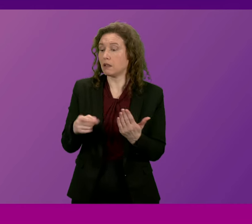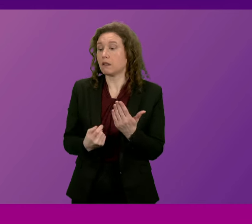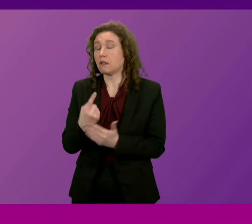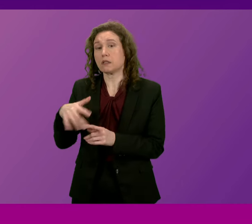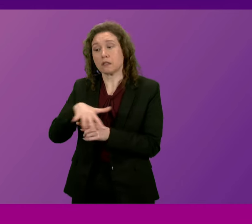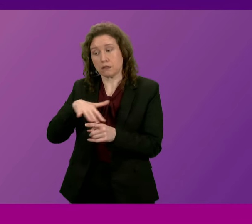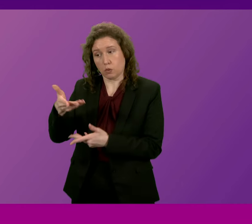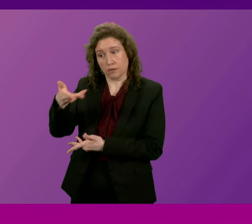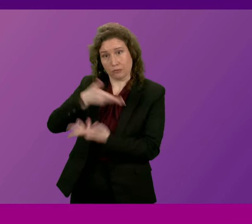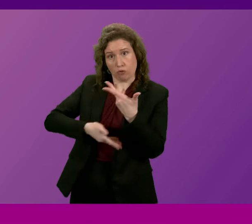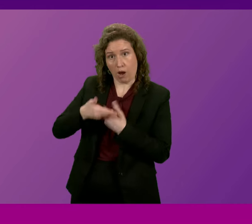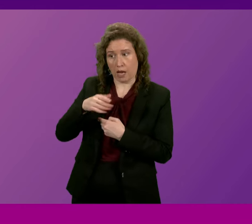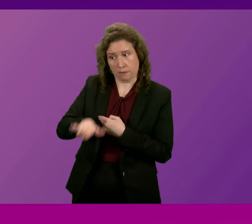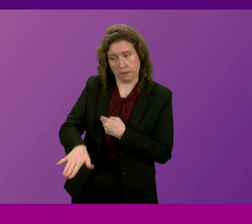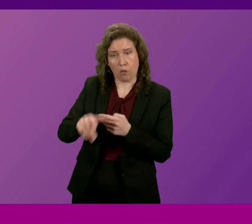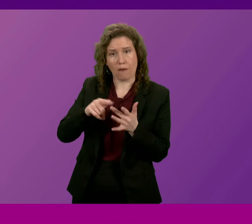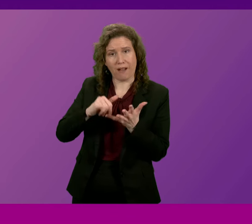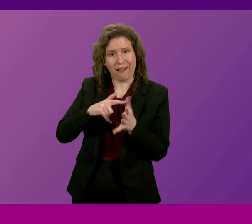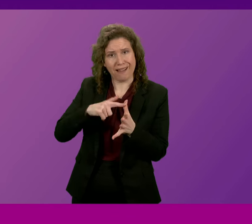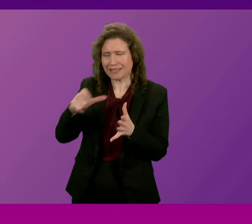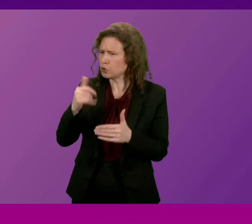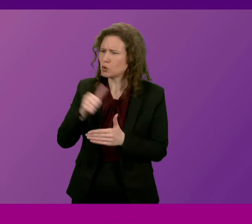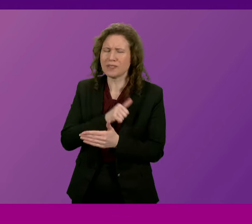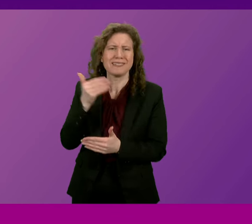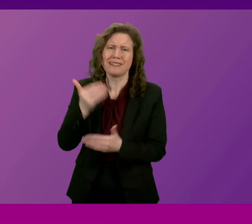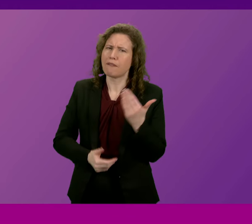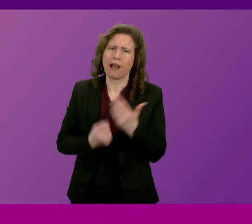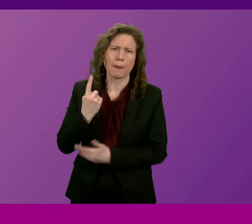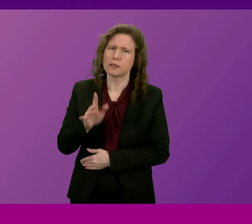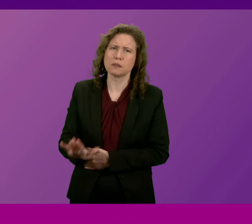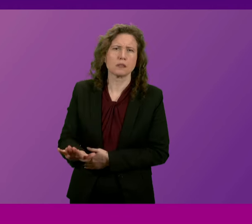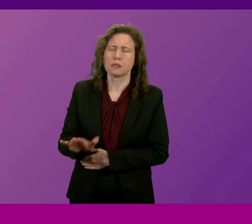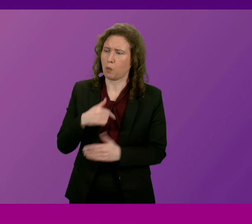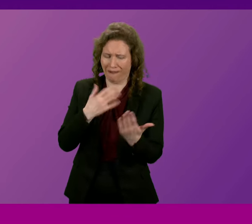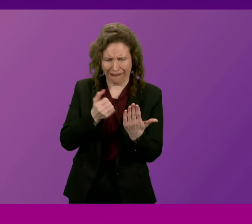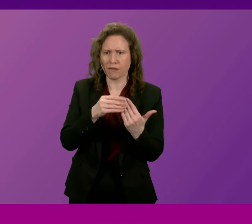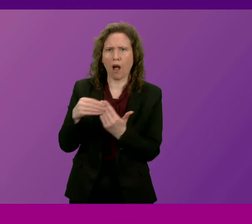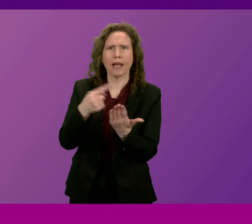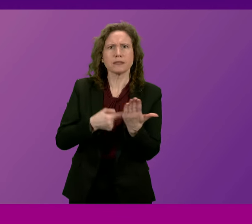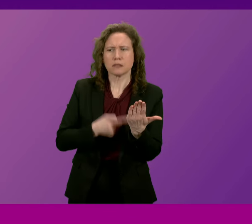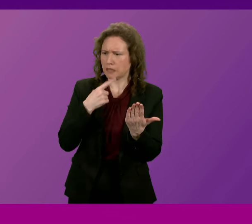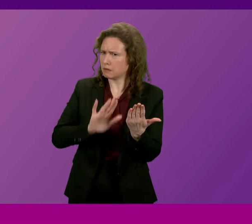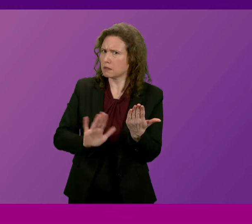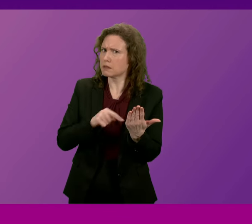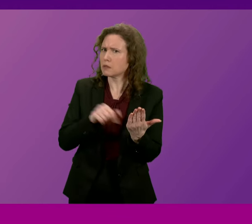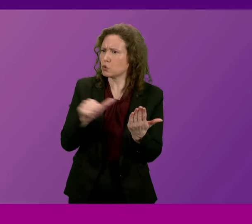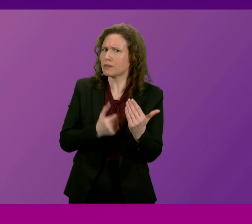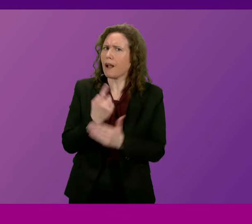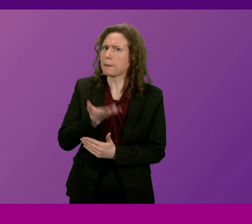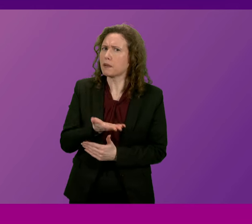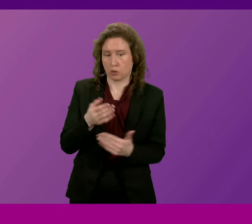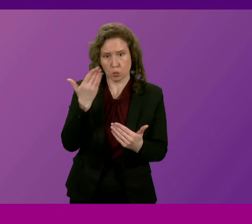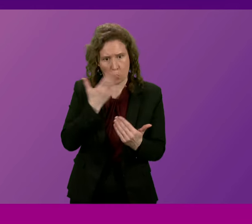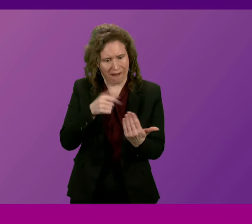that Ros McCall recounts to me should under no circumstances take place given the guidance that is available to the school system.